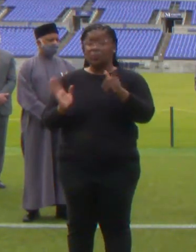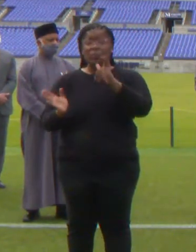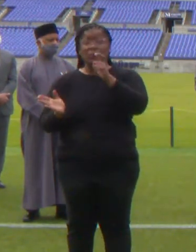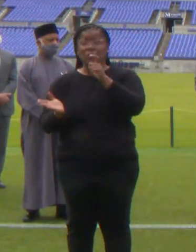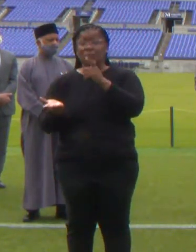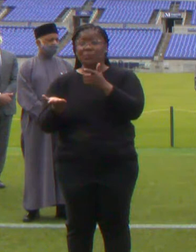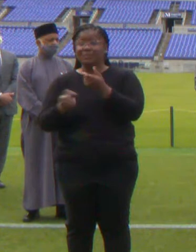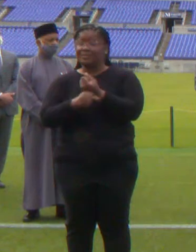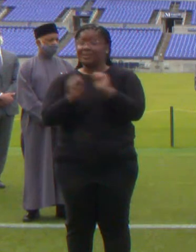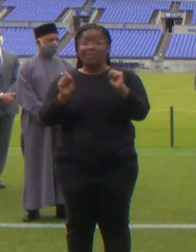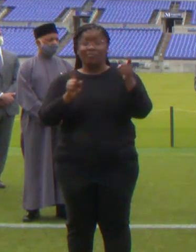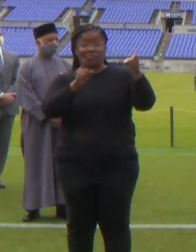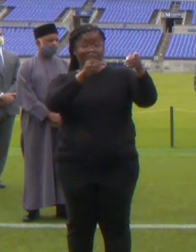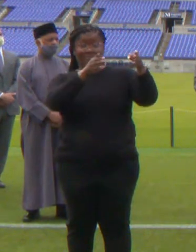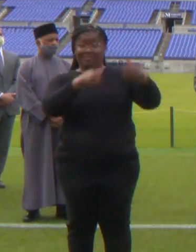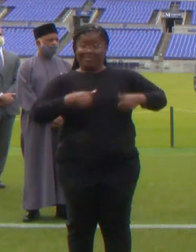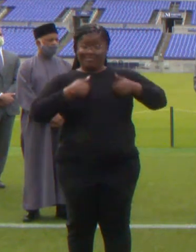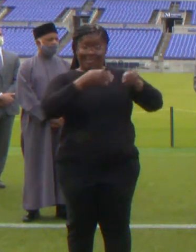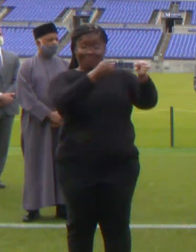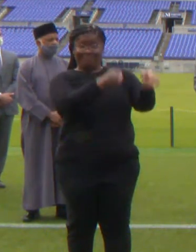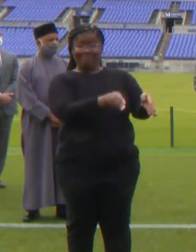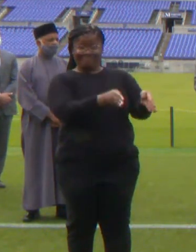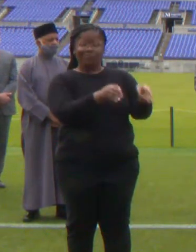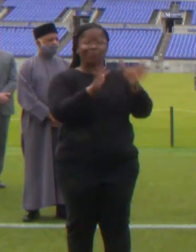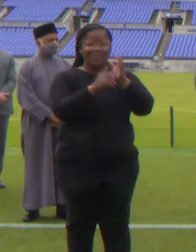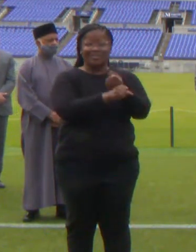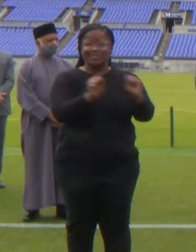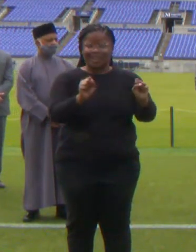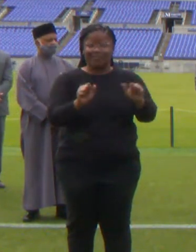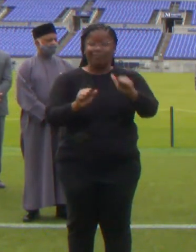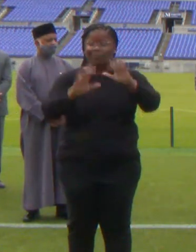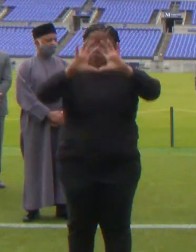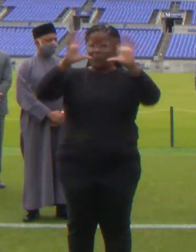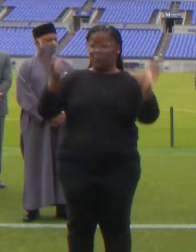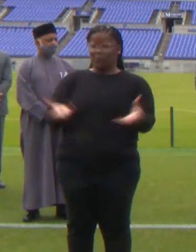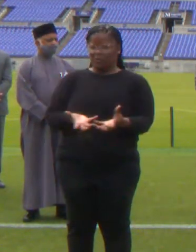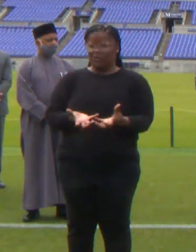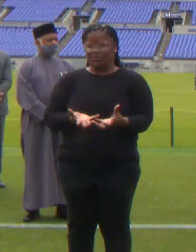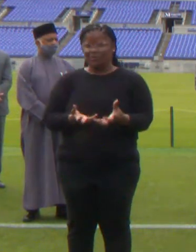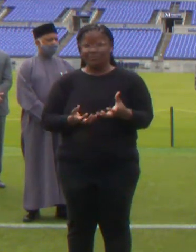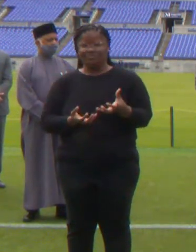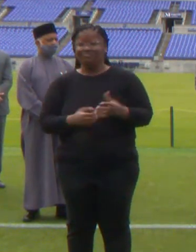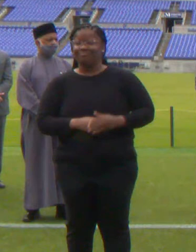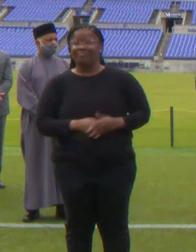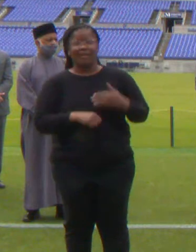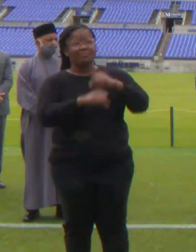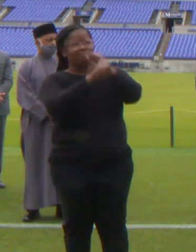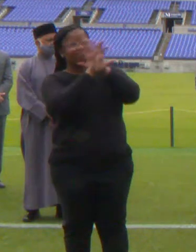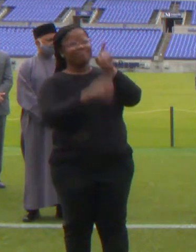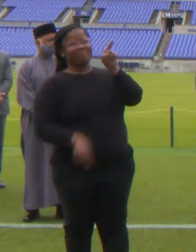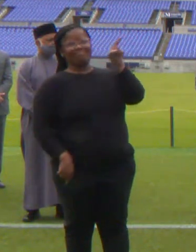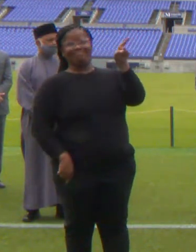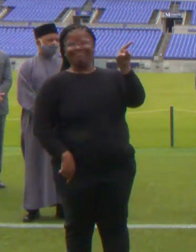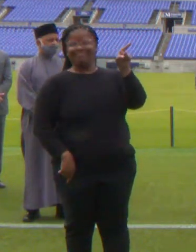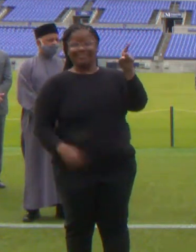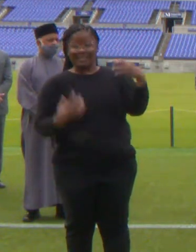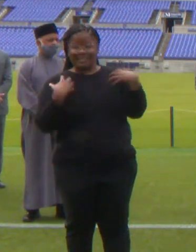single life saves an entire world. Blessed are you, Holy One, healer of all flesh,